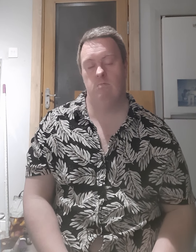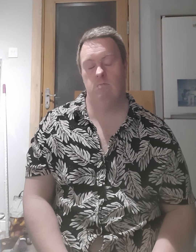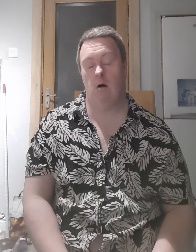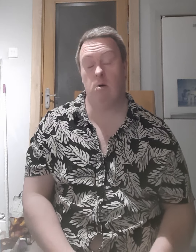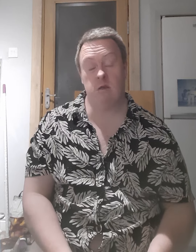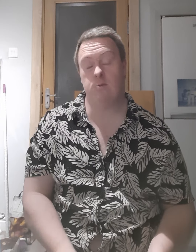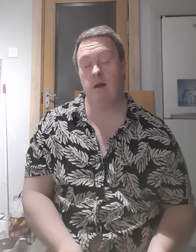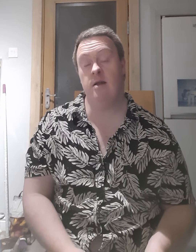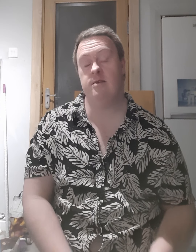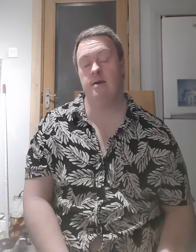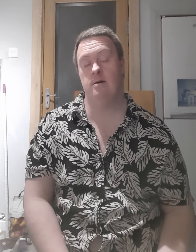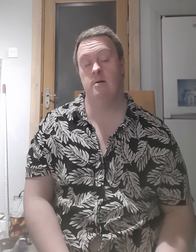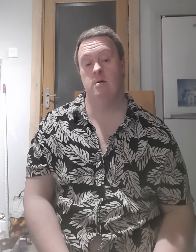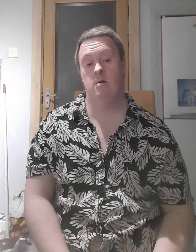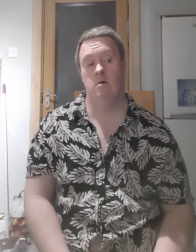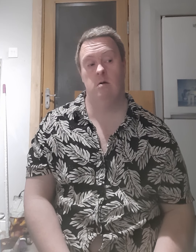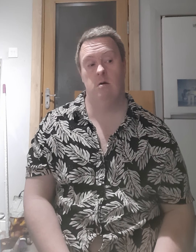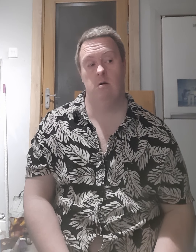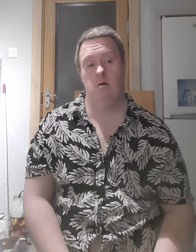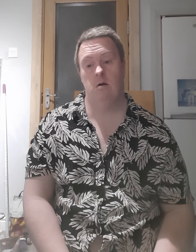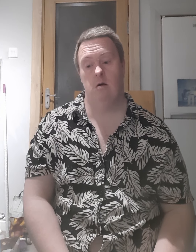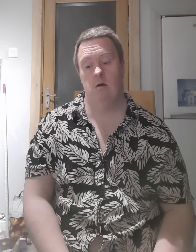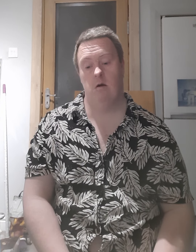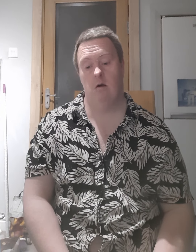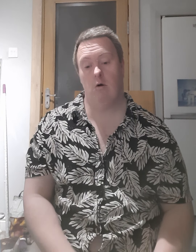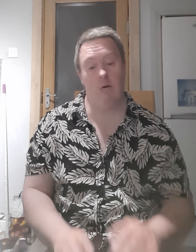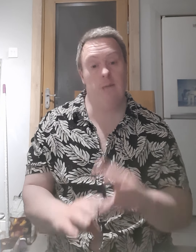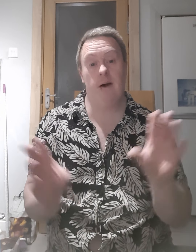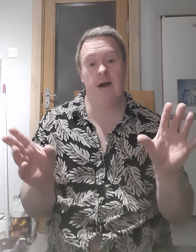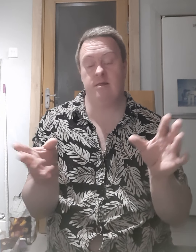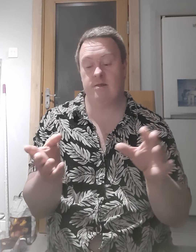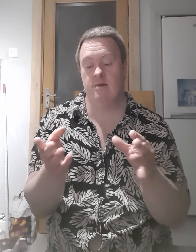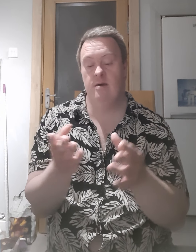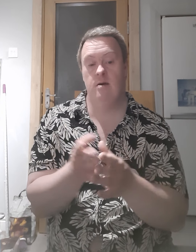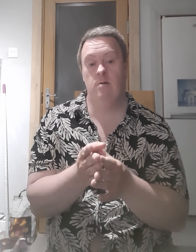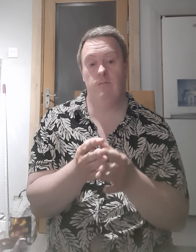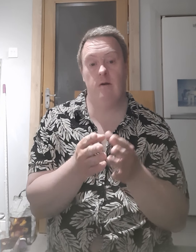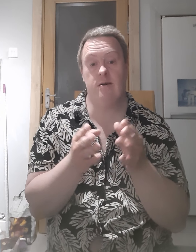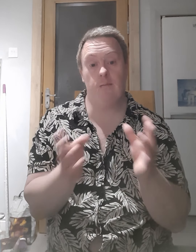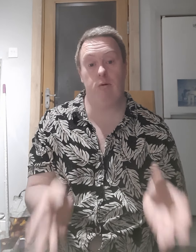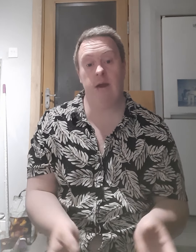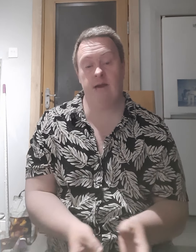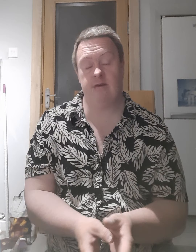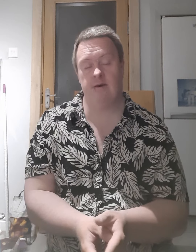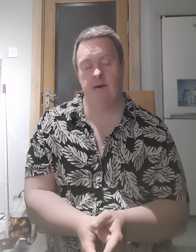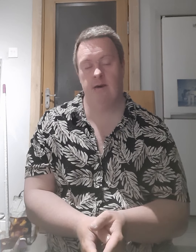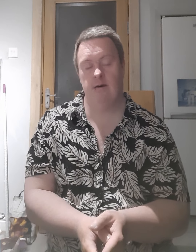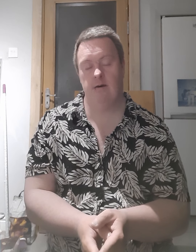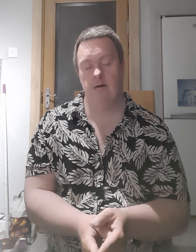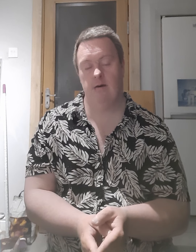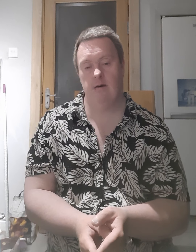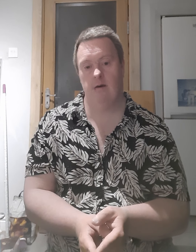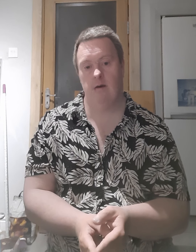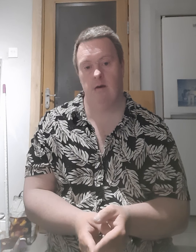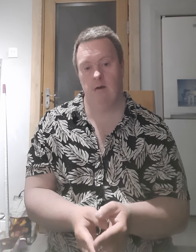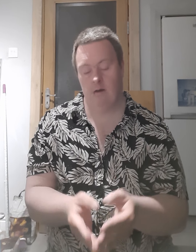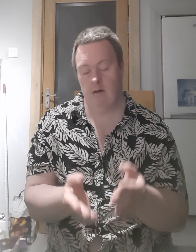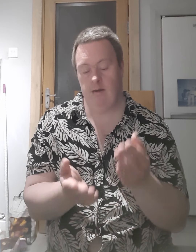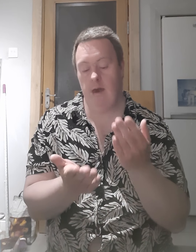I want to explain to you on the bands like you play it you